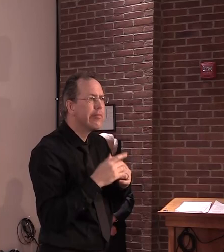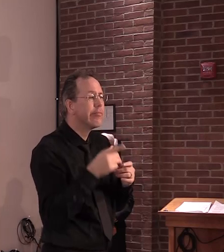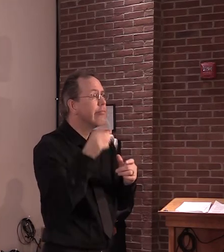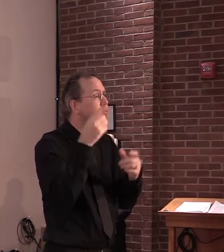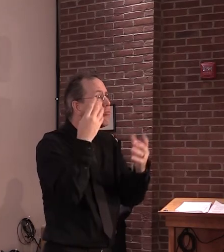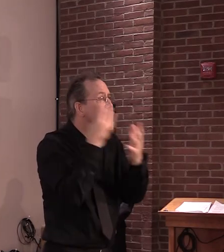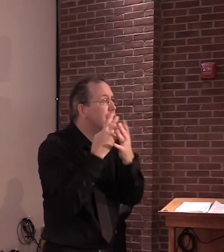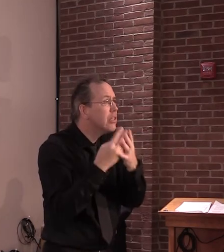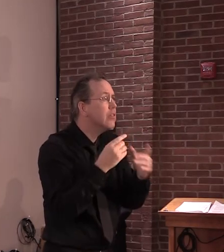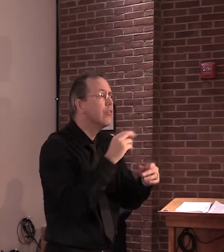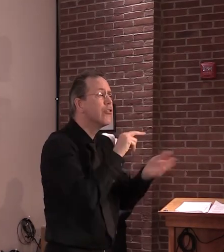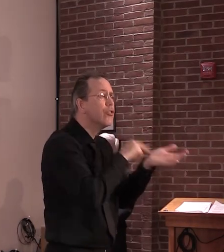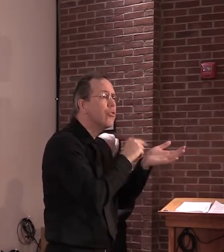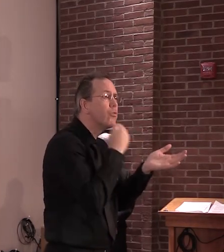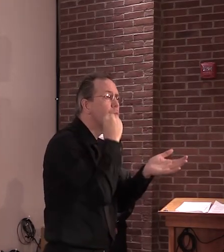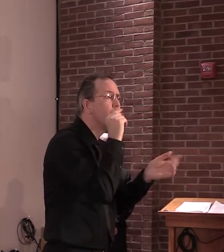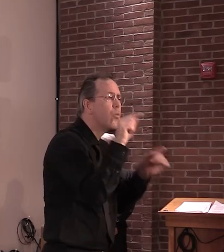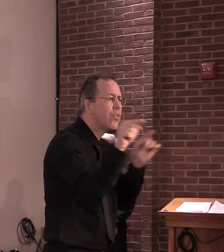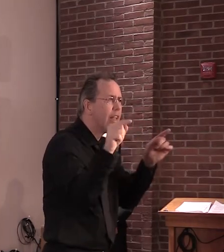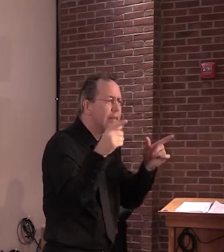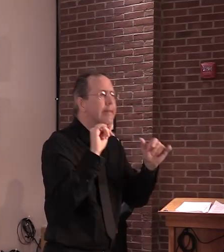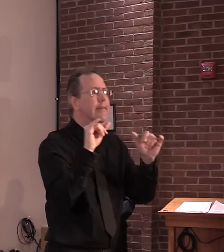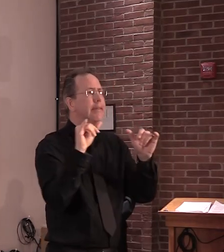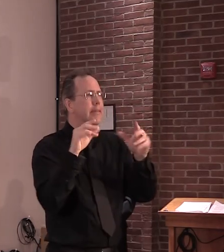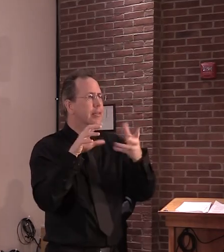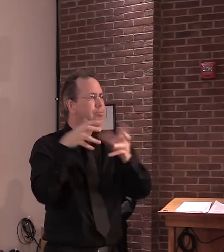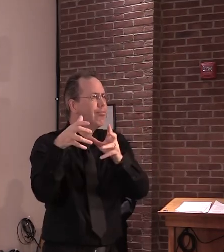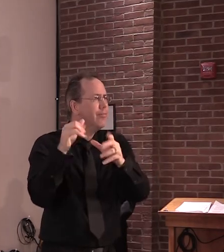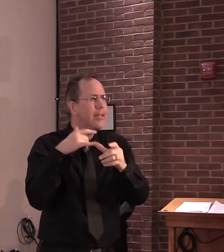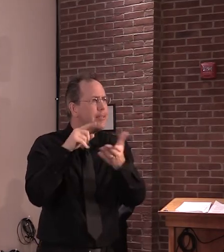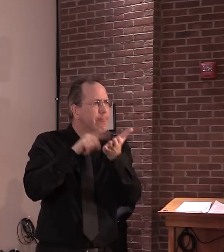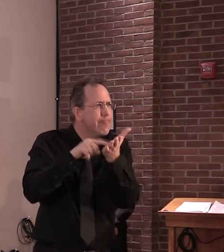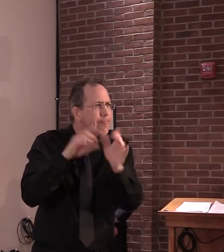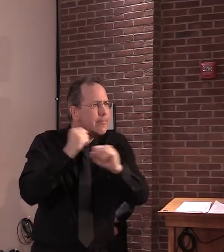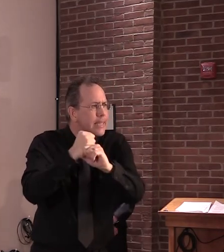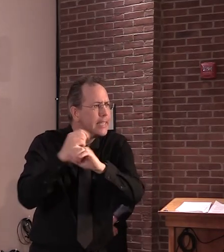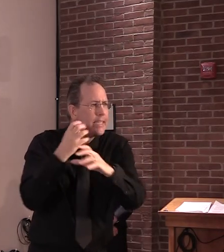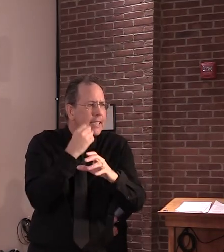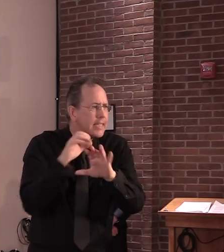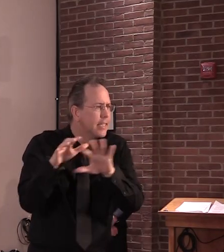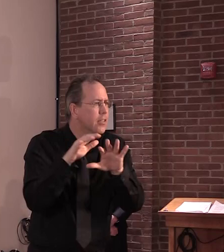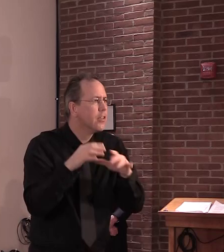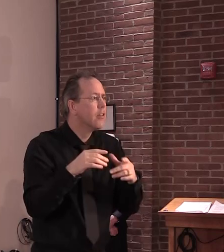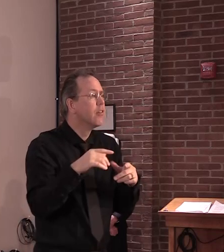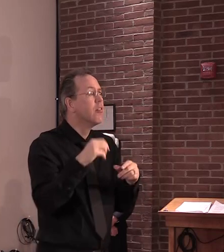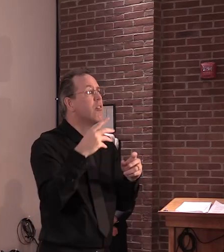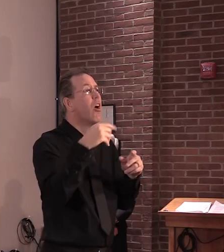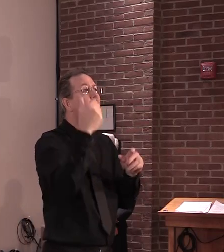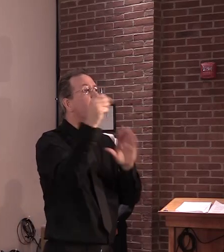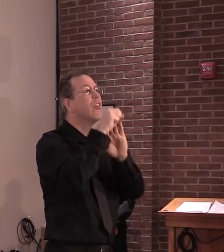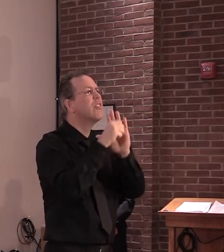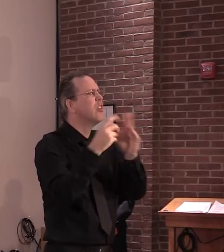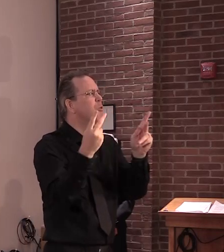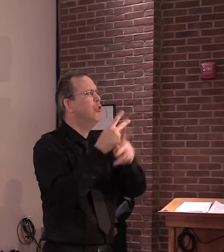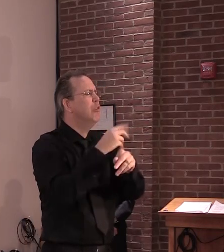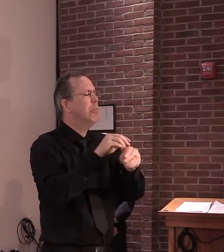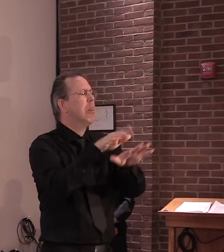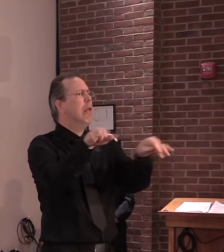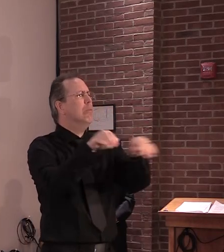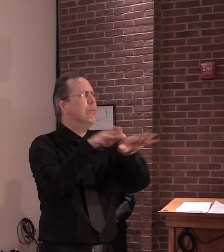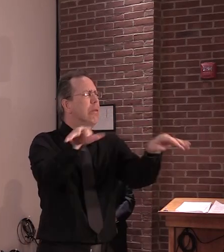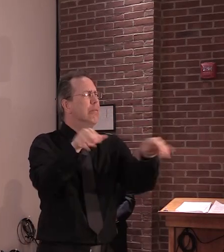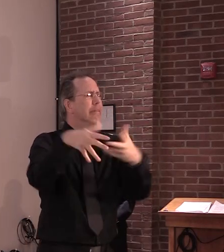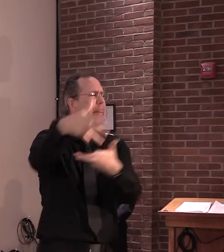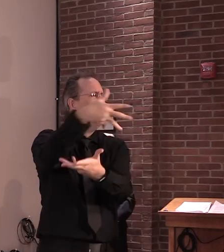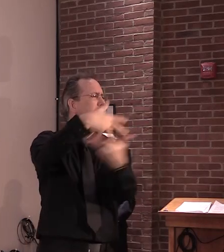Because around the country, this really is epidemic in all of those sites. And you've heard news reports regarding that.